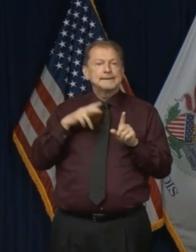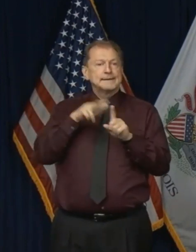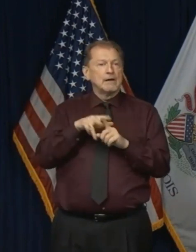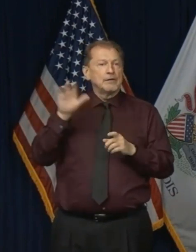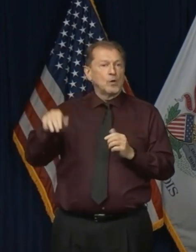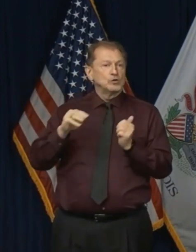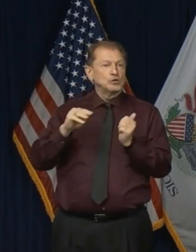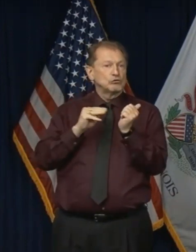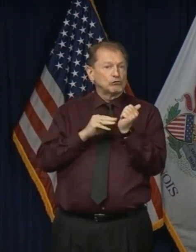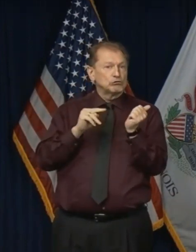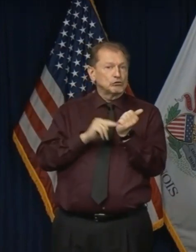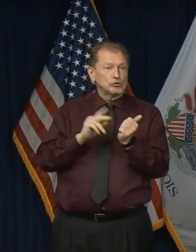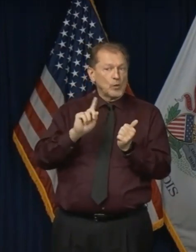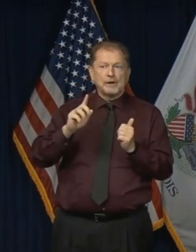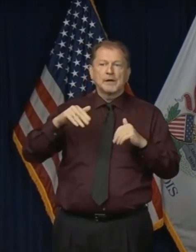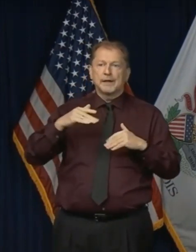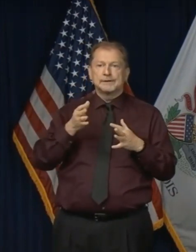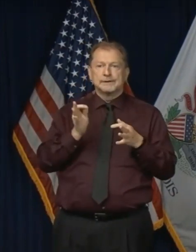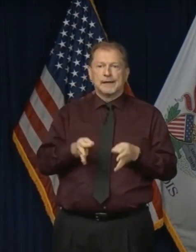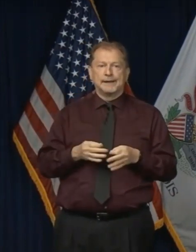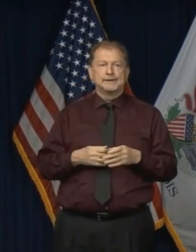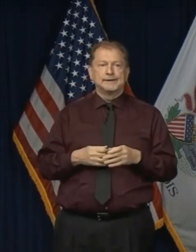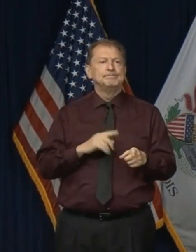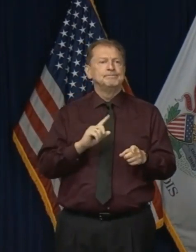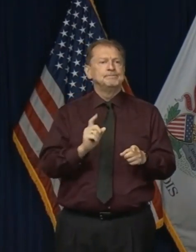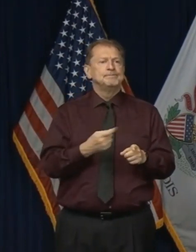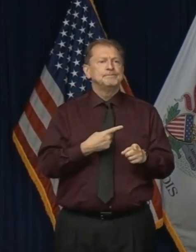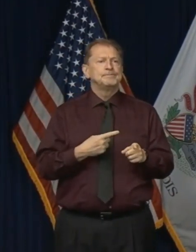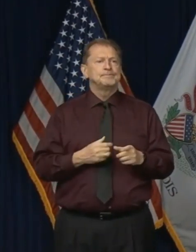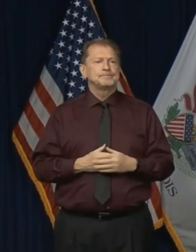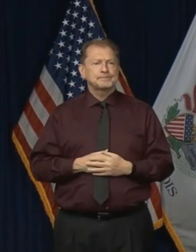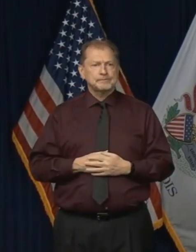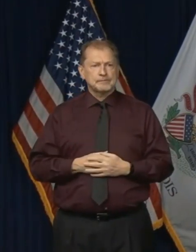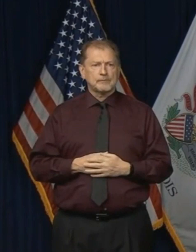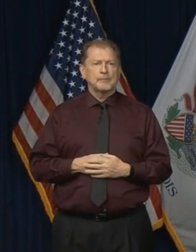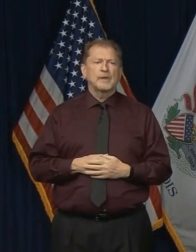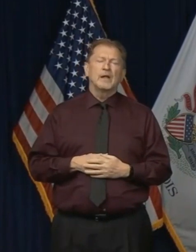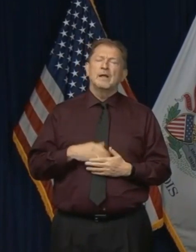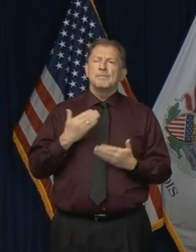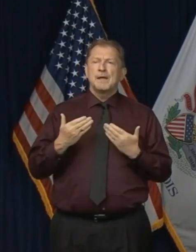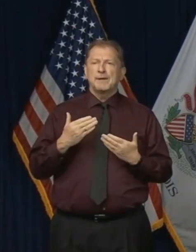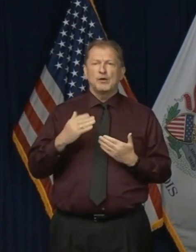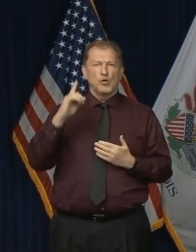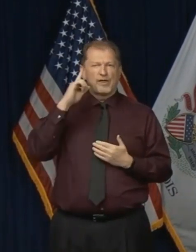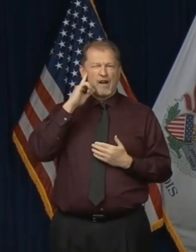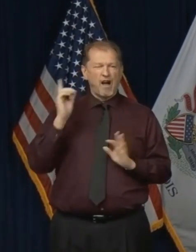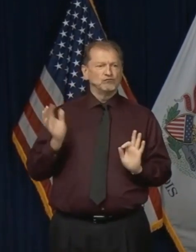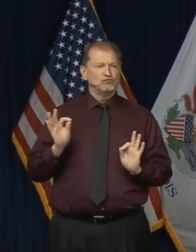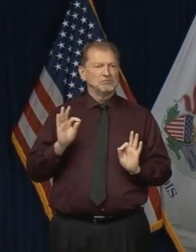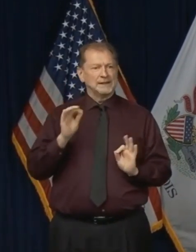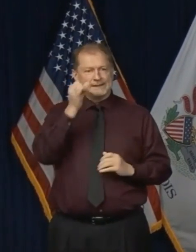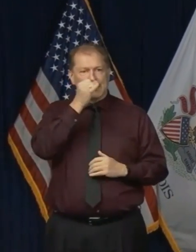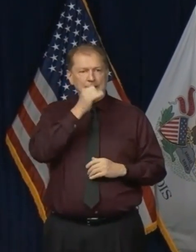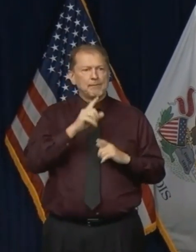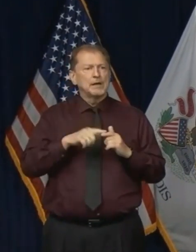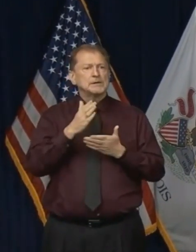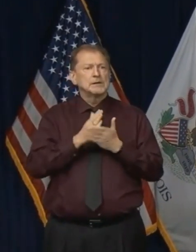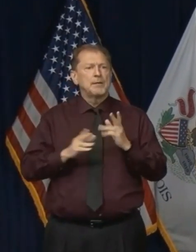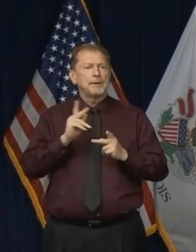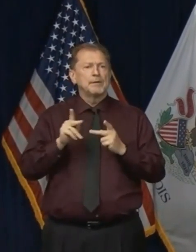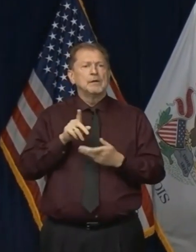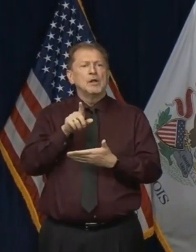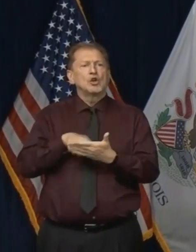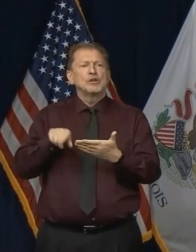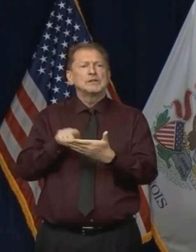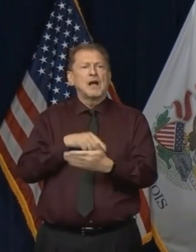that conversation. One more question in the room. Can I ask you about, it might seem silly, but there's some criticism today to the